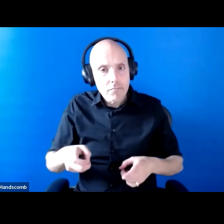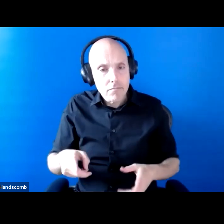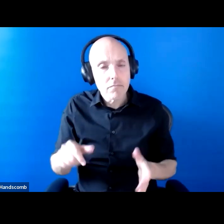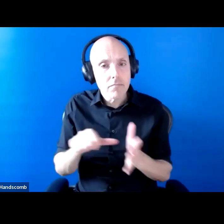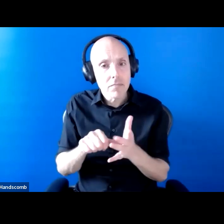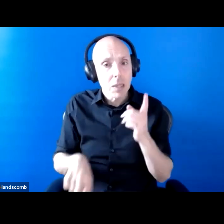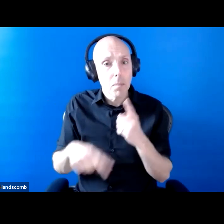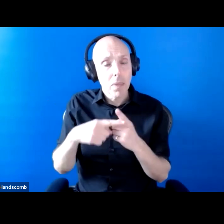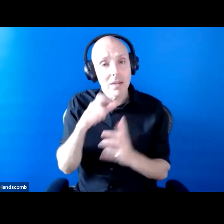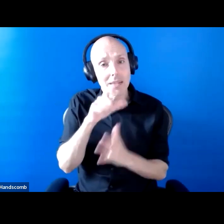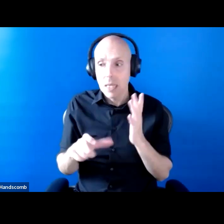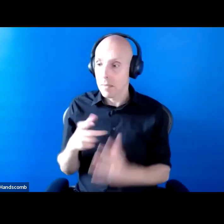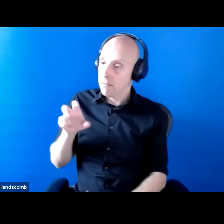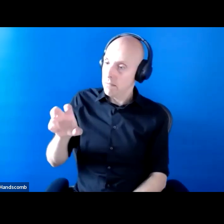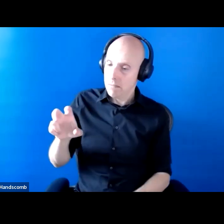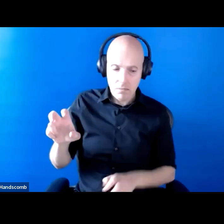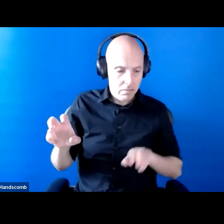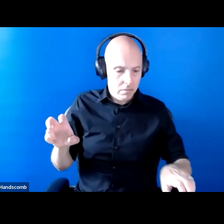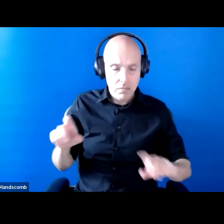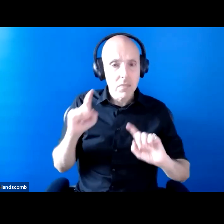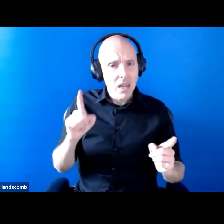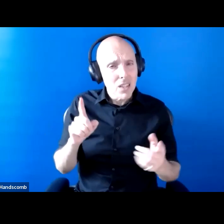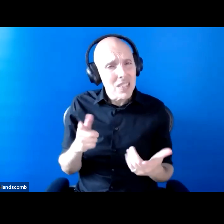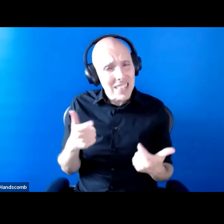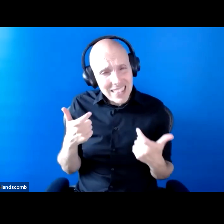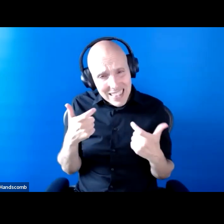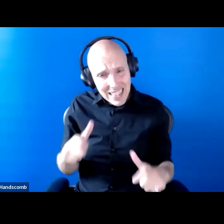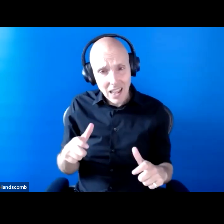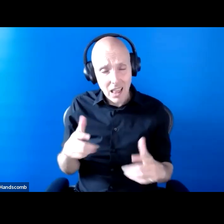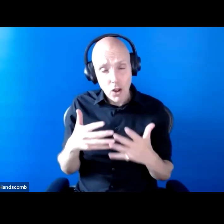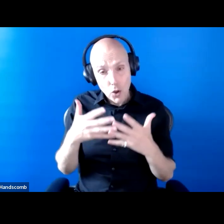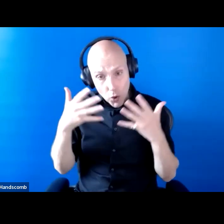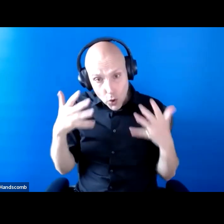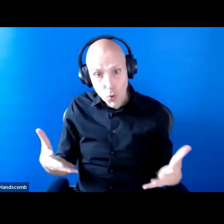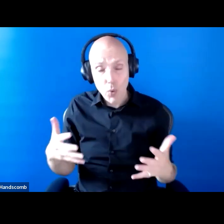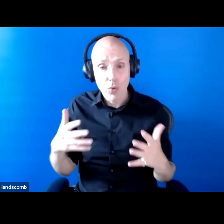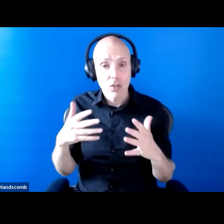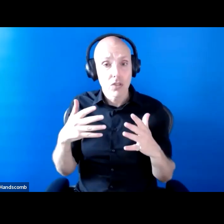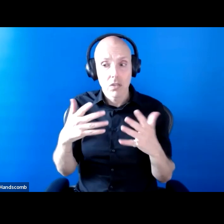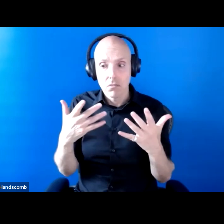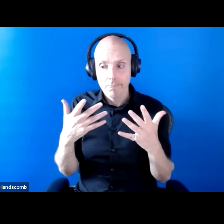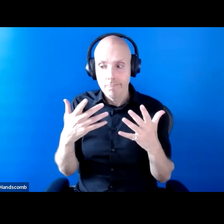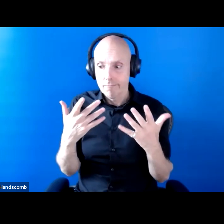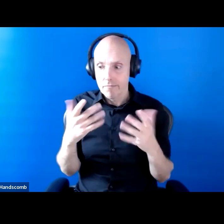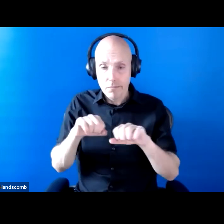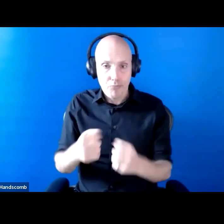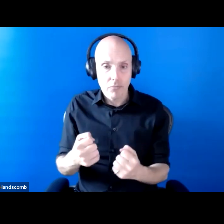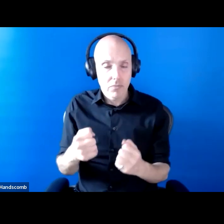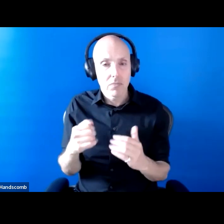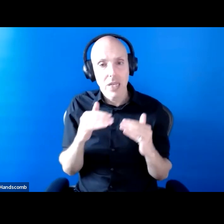So we continue to see huge breaches of the Equality Act. And then finally, just want to touch on the cost